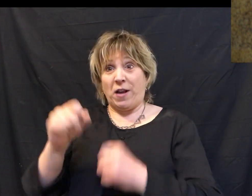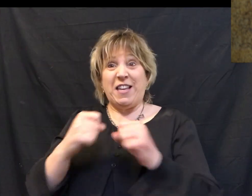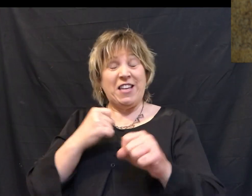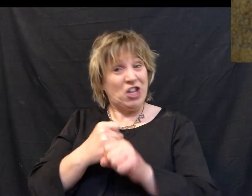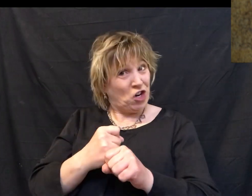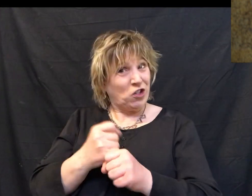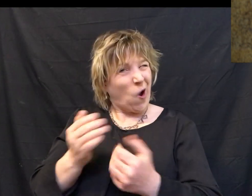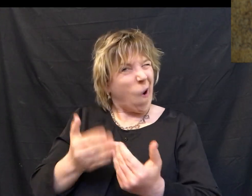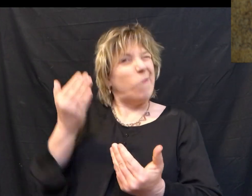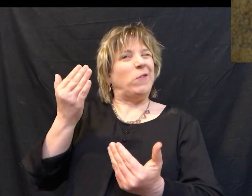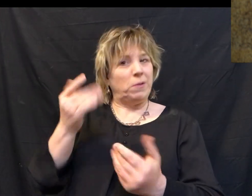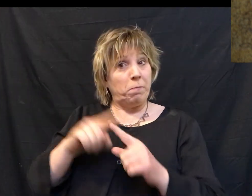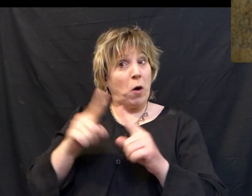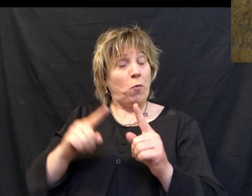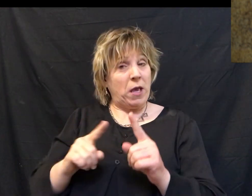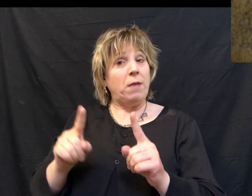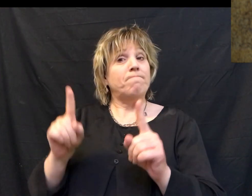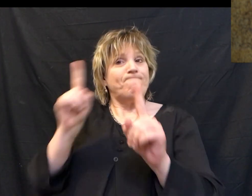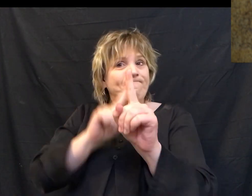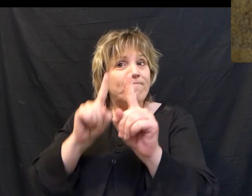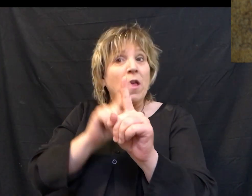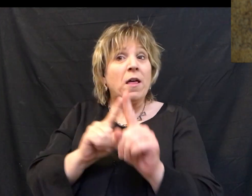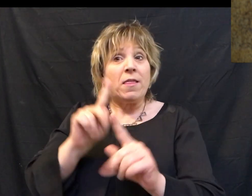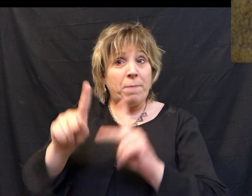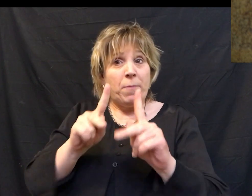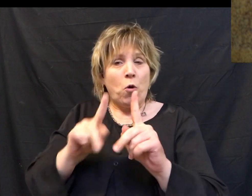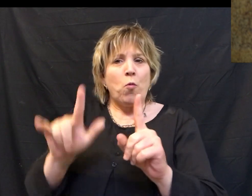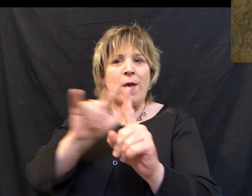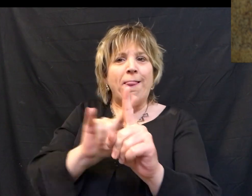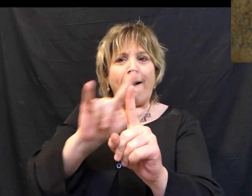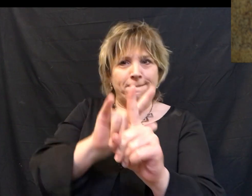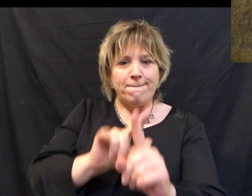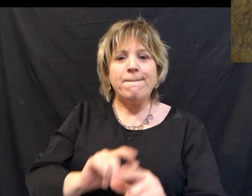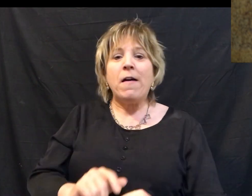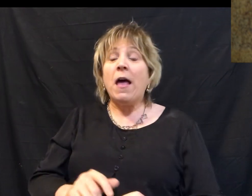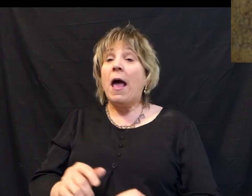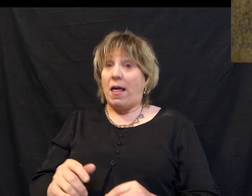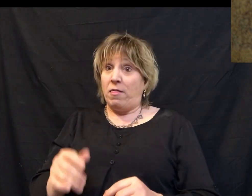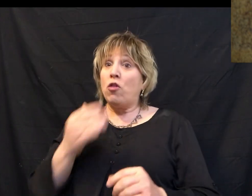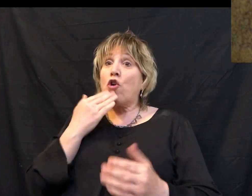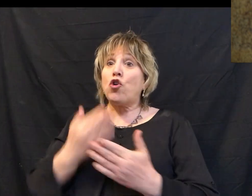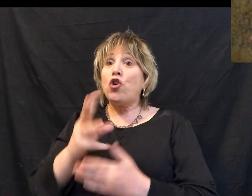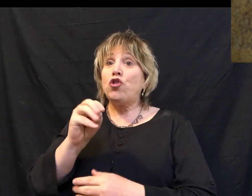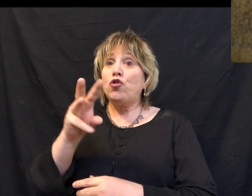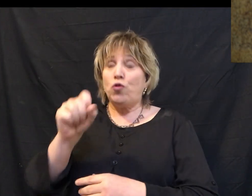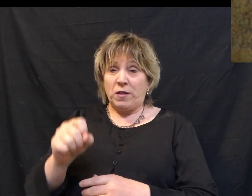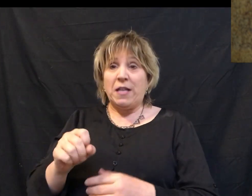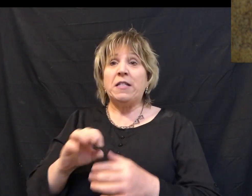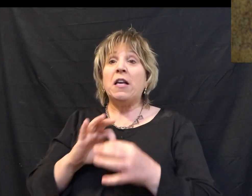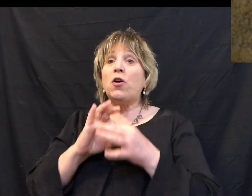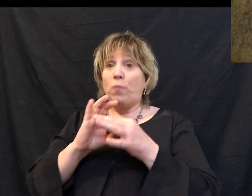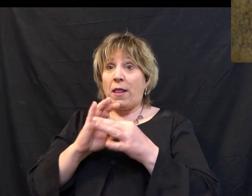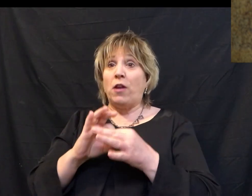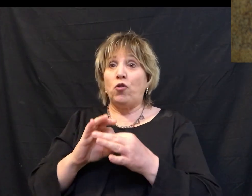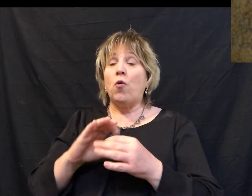But we pursue those that we love. And if the gospel is about anything, it is about